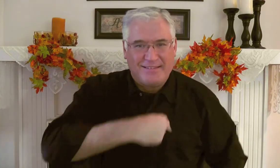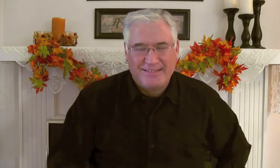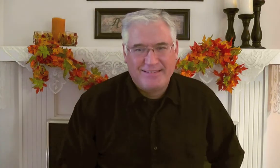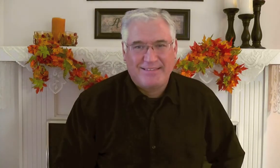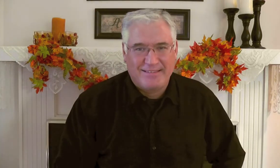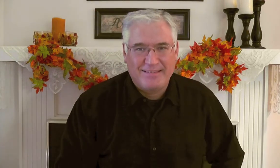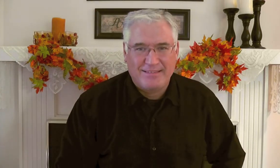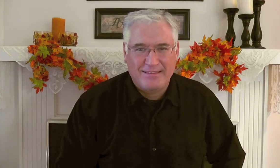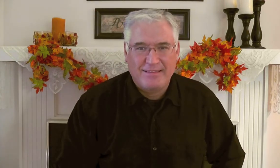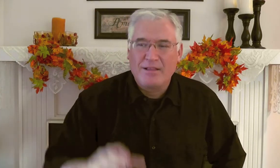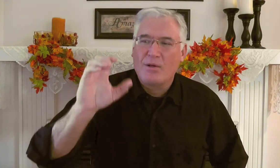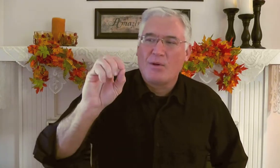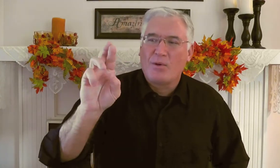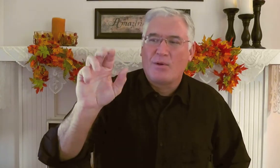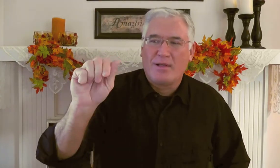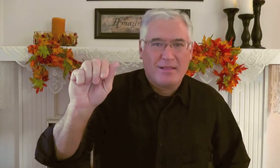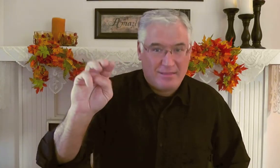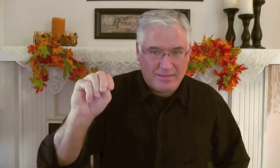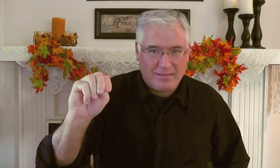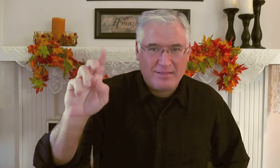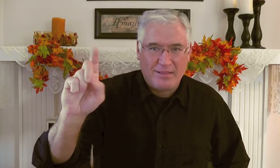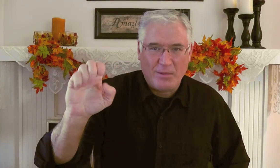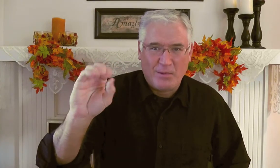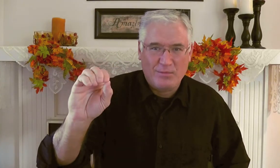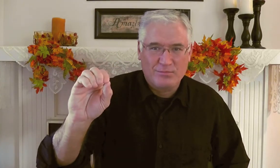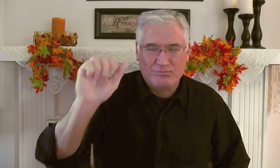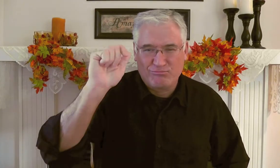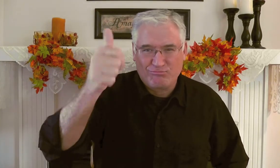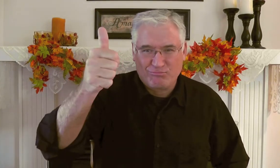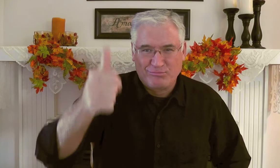point of him testing us. Quorum Dio.